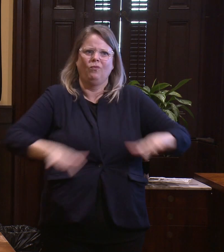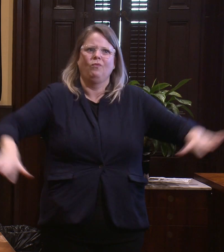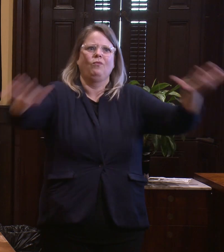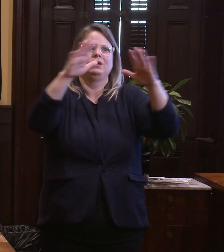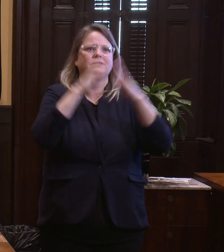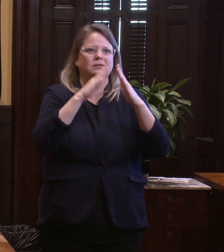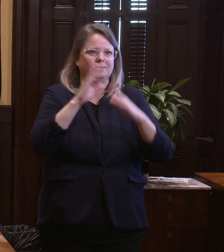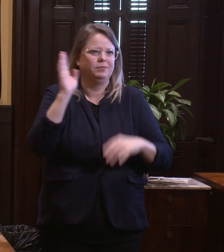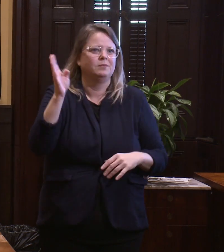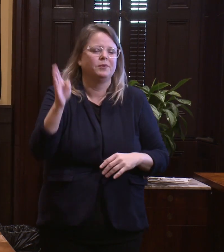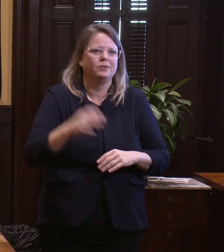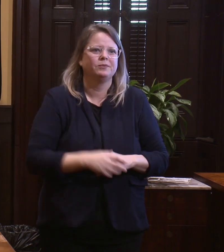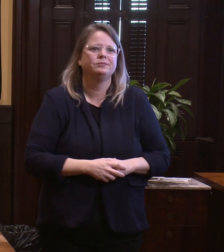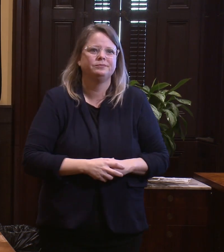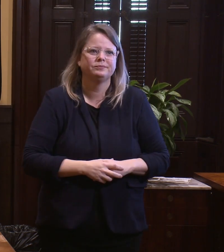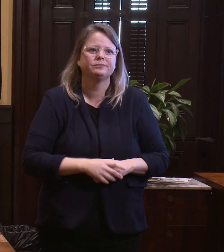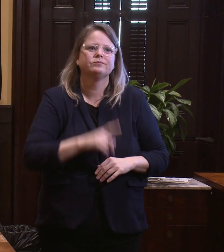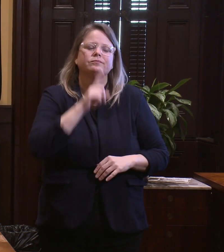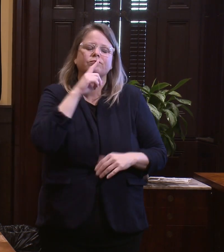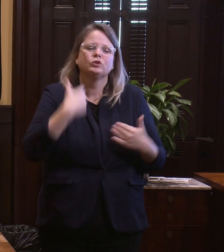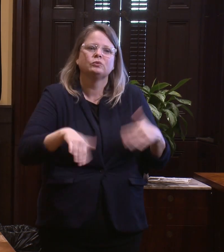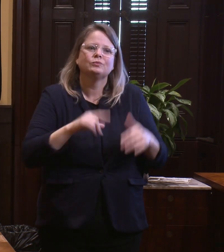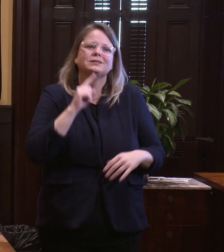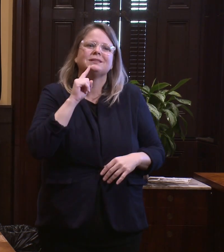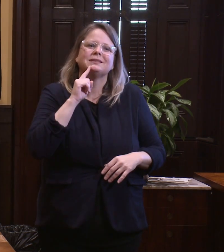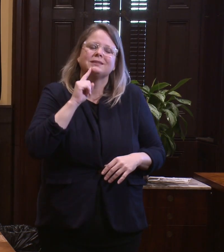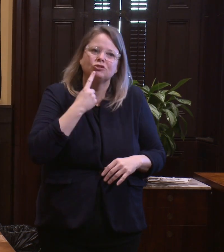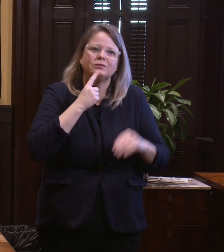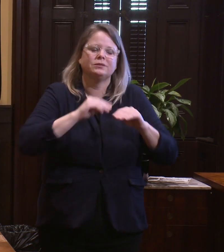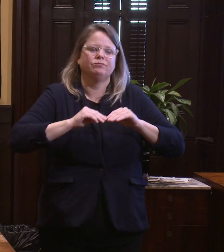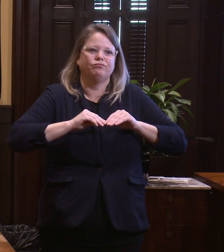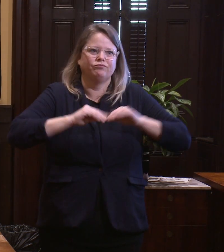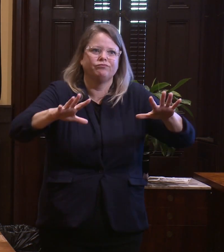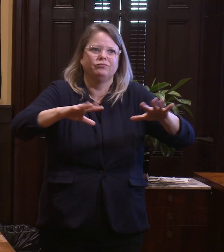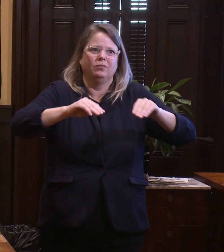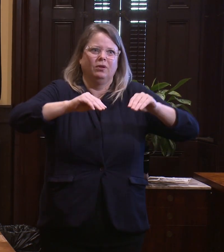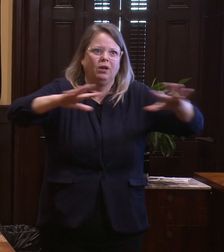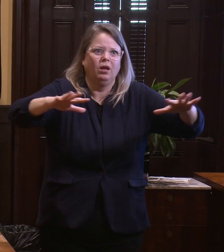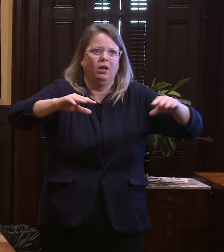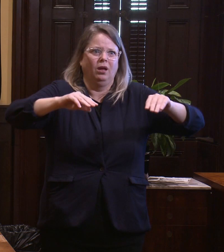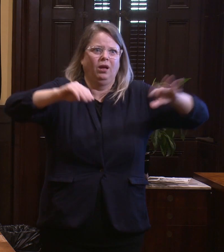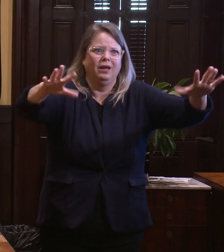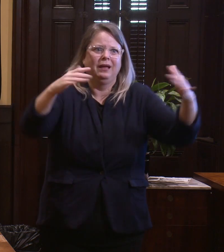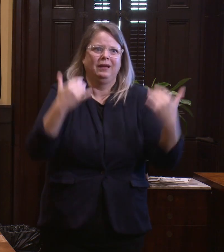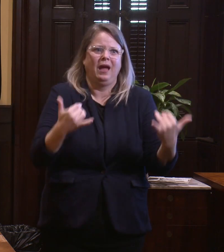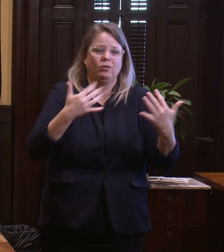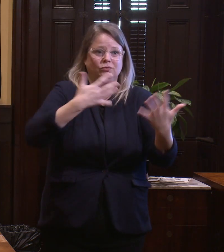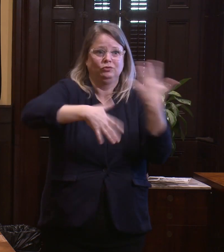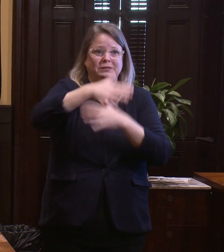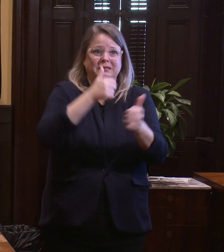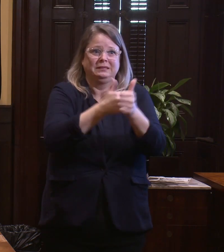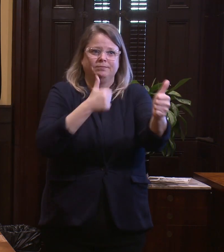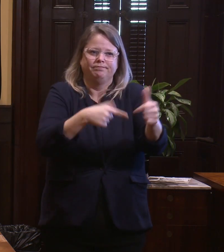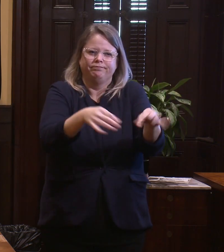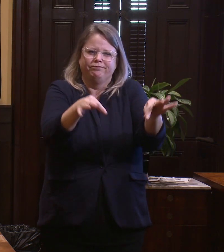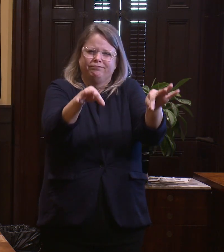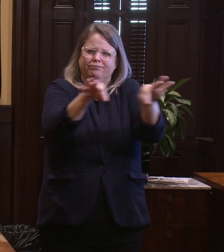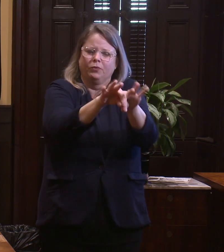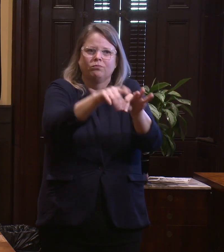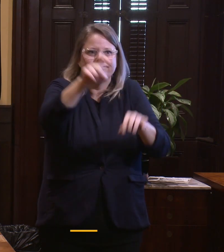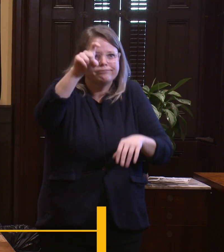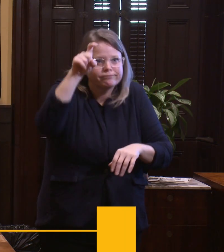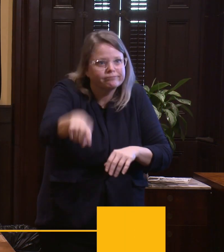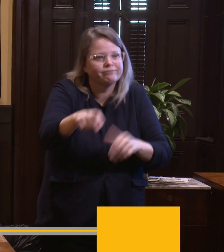know that this is a serious epidemic that we're facing right now, and social distancing is required. And we're asking